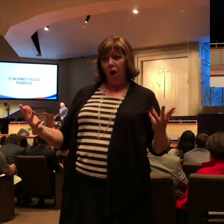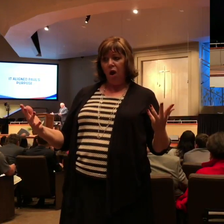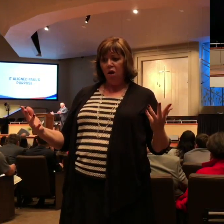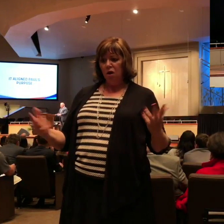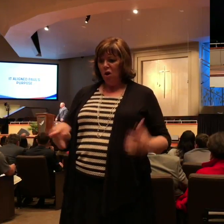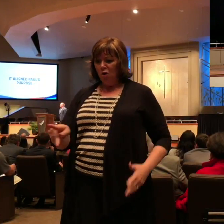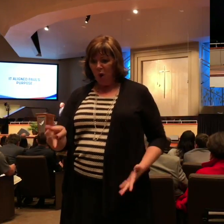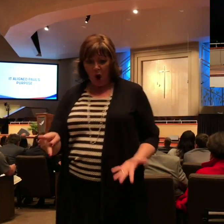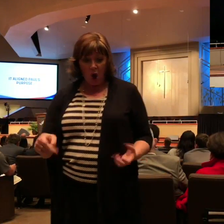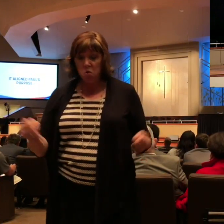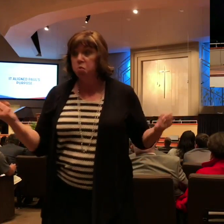Paul said I'm gonna be just fine